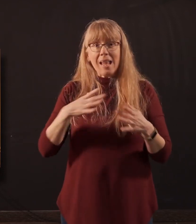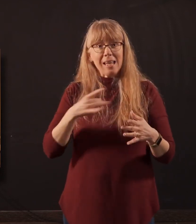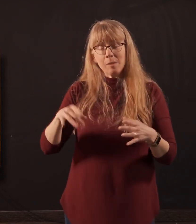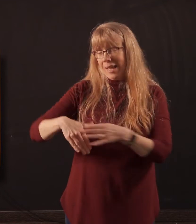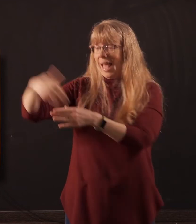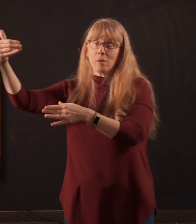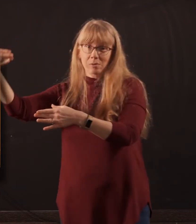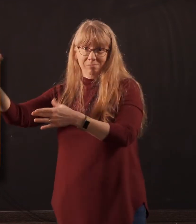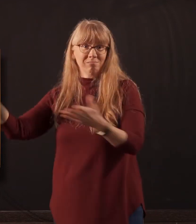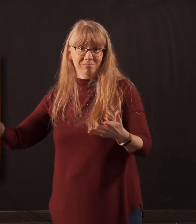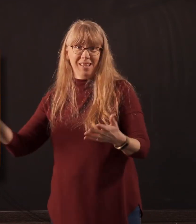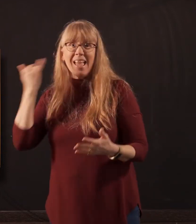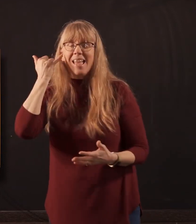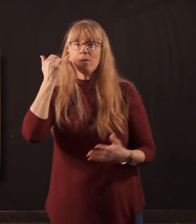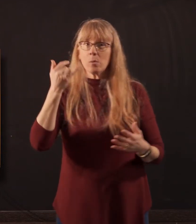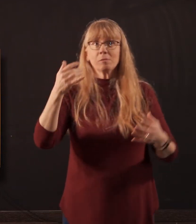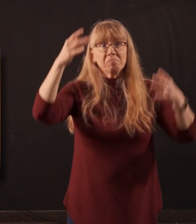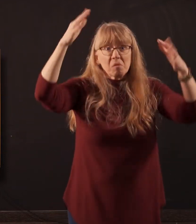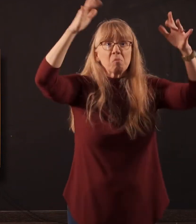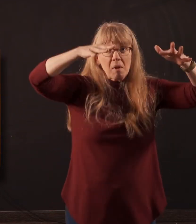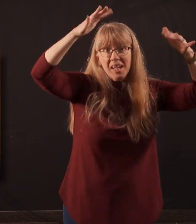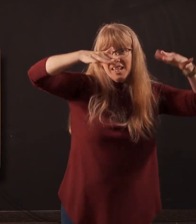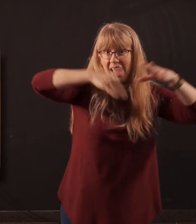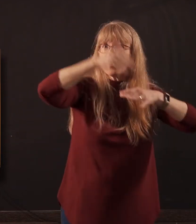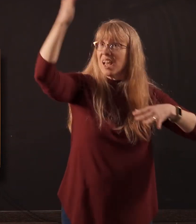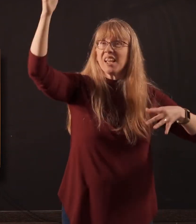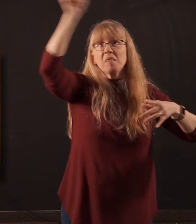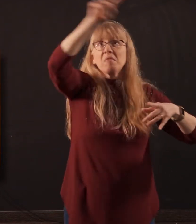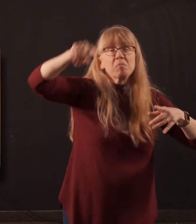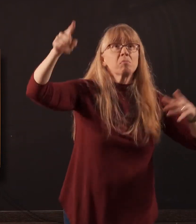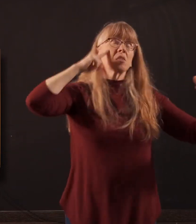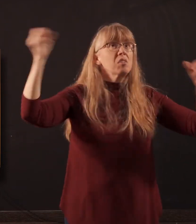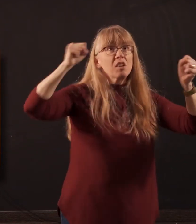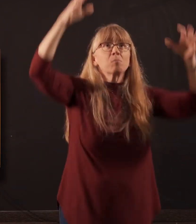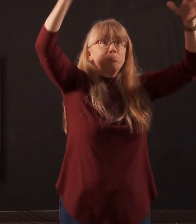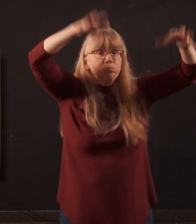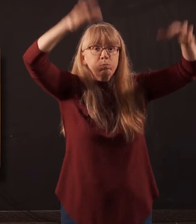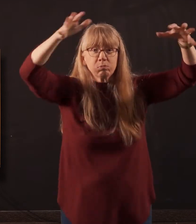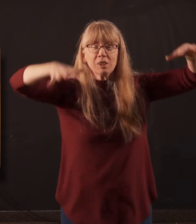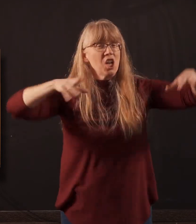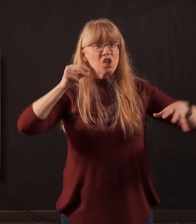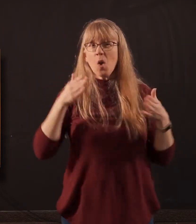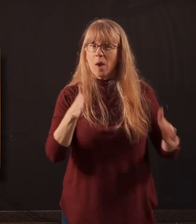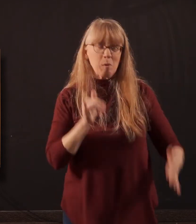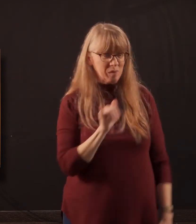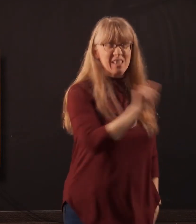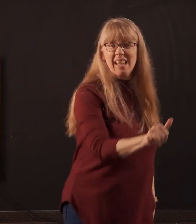storm. If it were a physical storm, though, if it's raining and thundering and pouring down, there's no way that we would ever stay outside